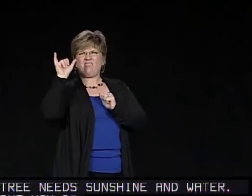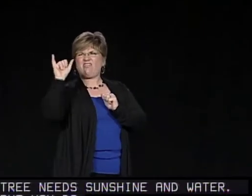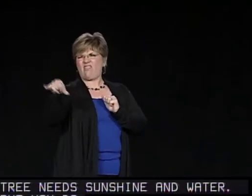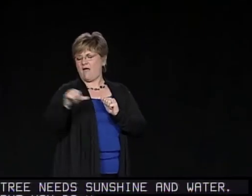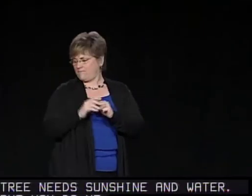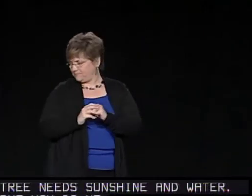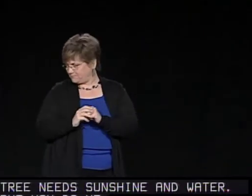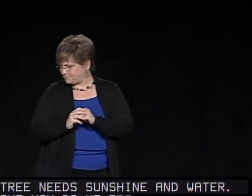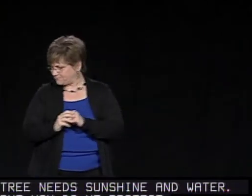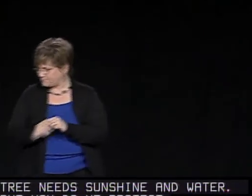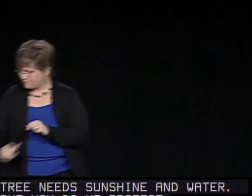the NAD tree?